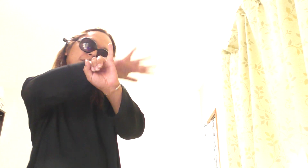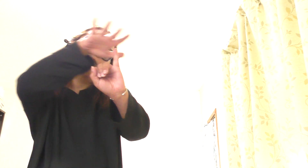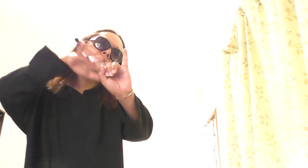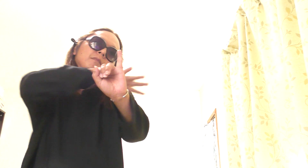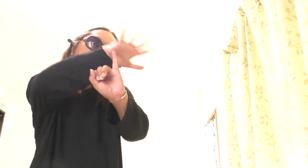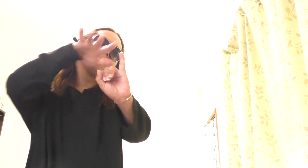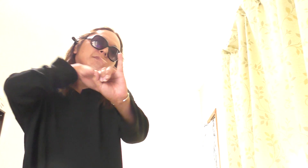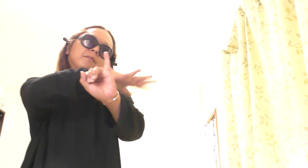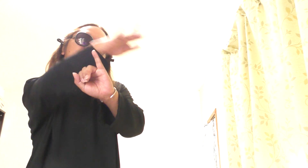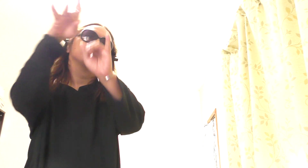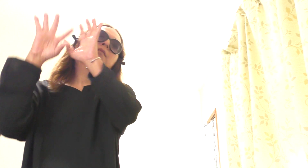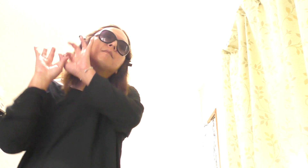special